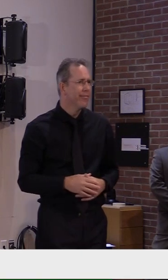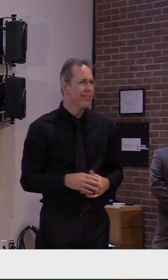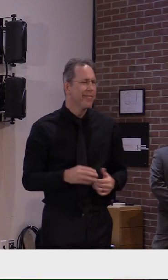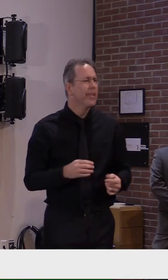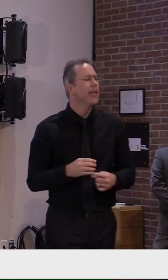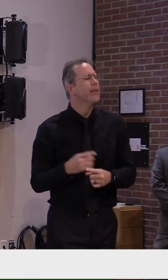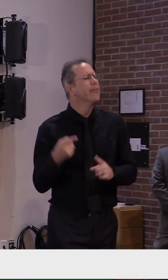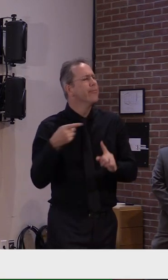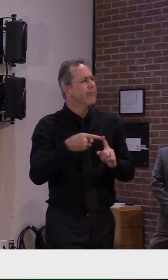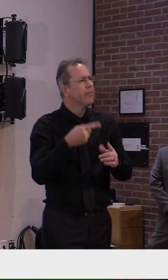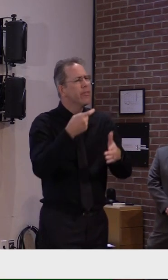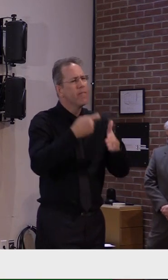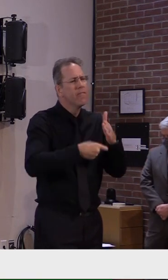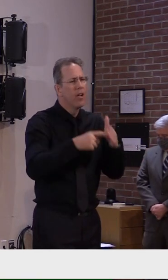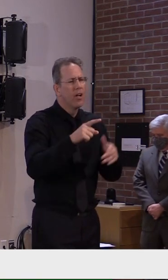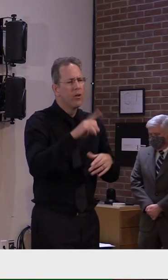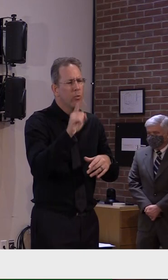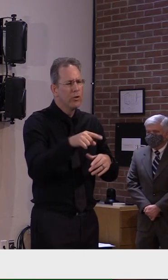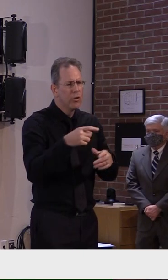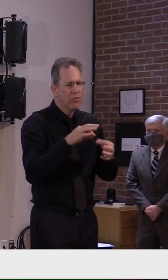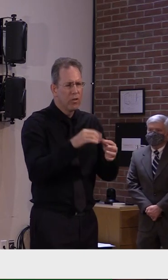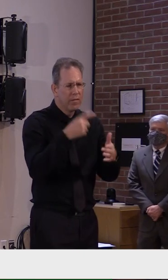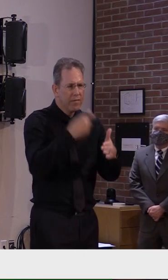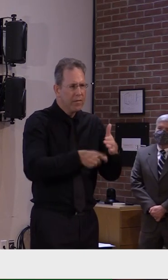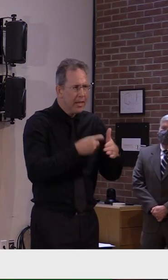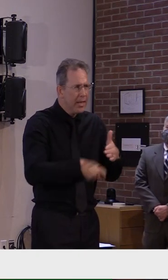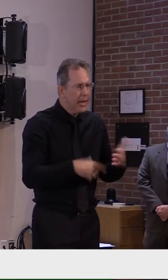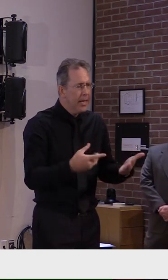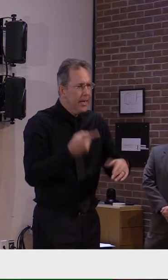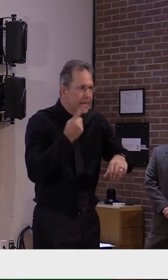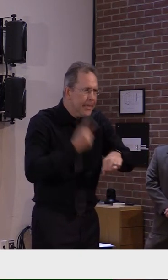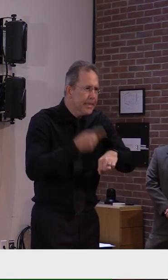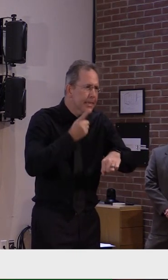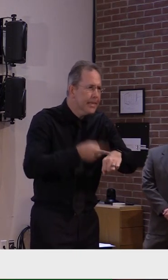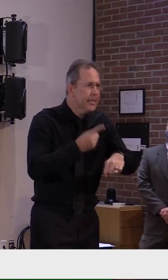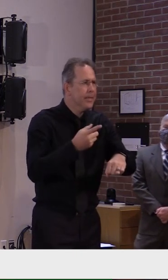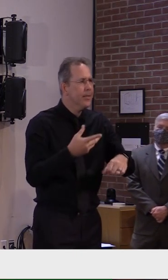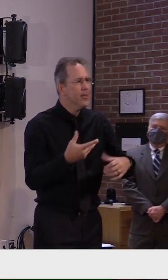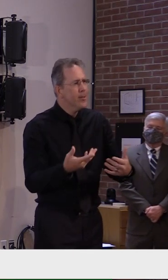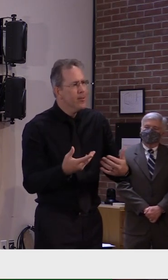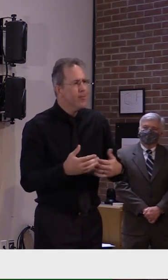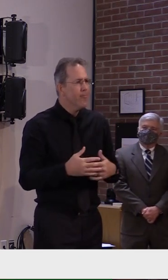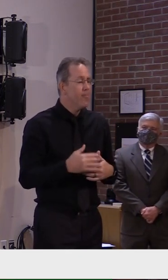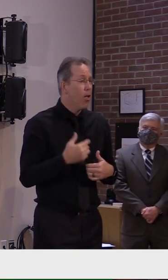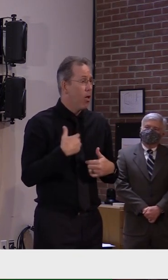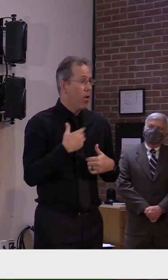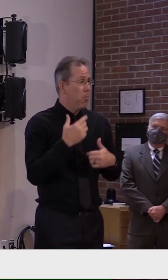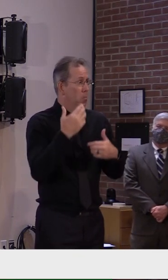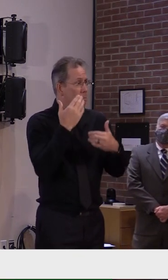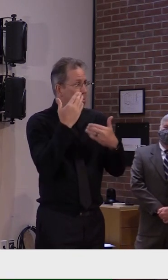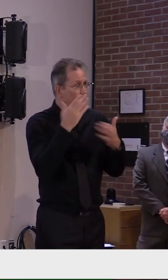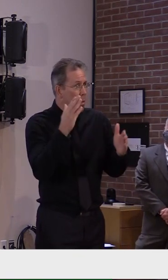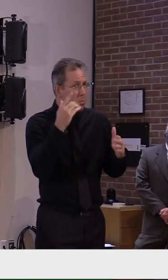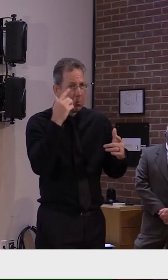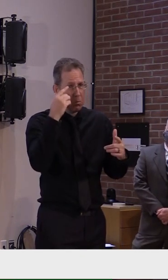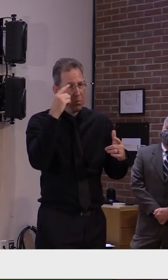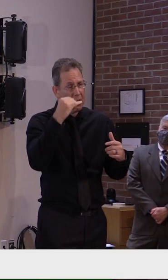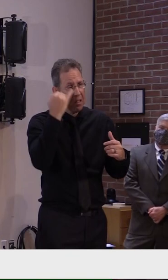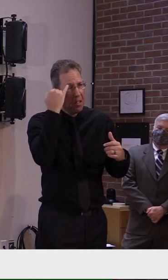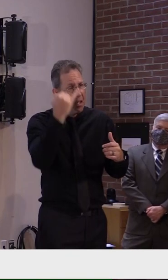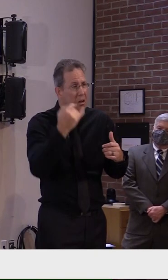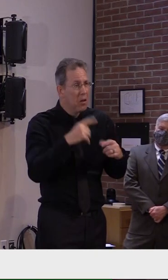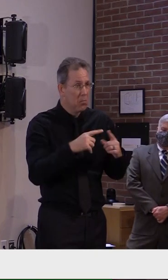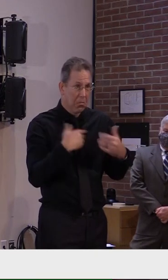it's always an option, Wilson, but it's not my first choice. Obviously,